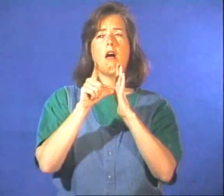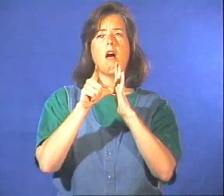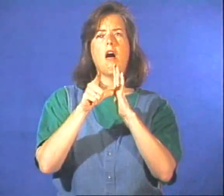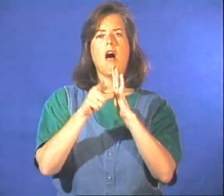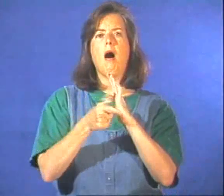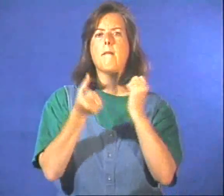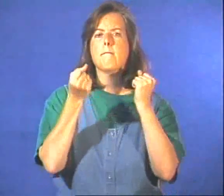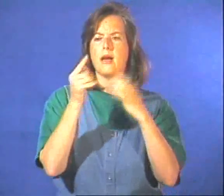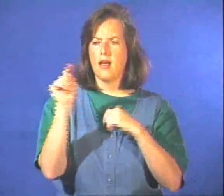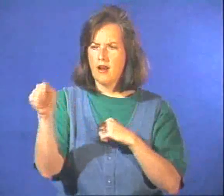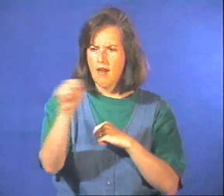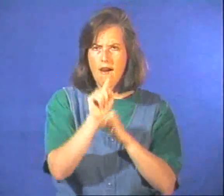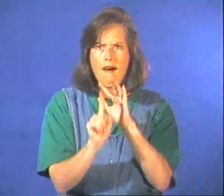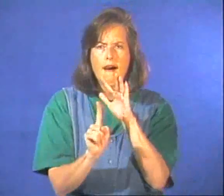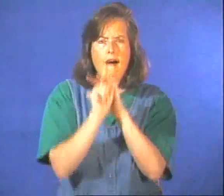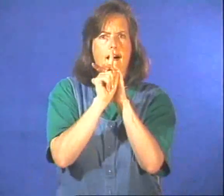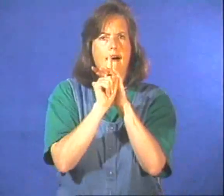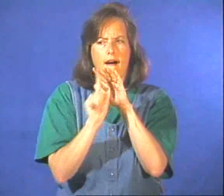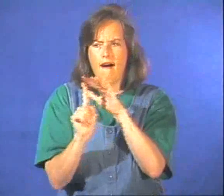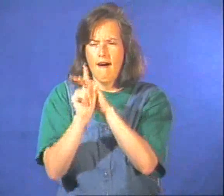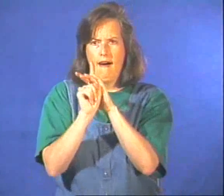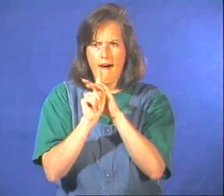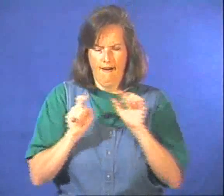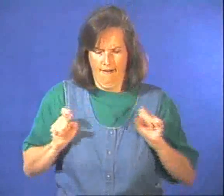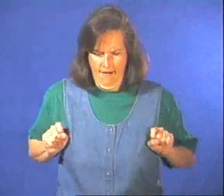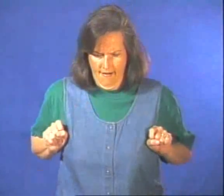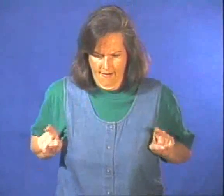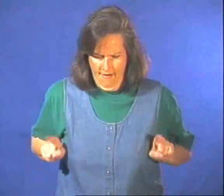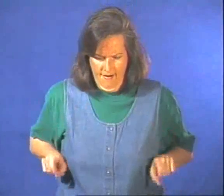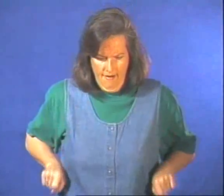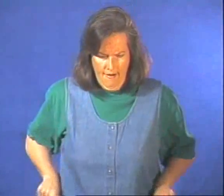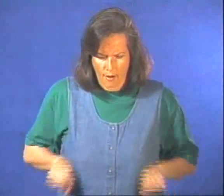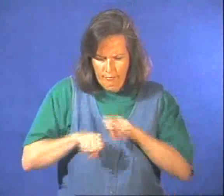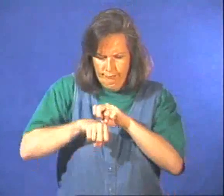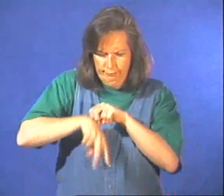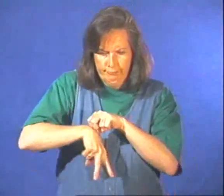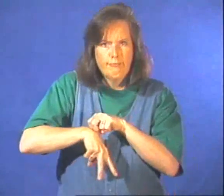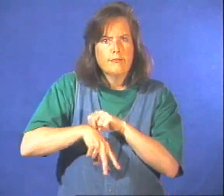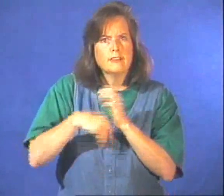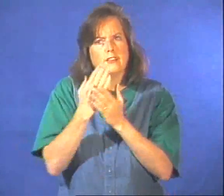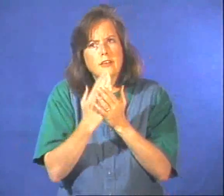Gradually, many amphibians grow two or four legs.